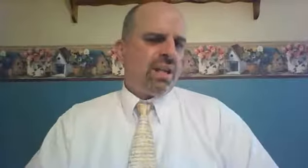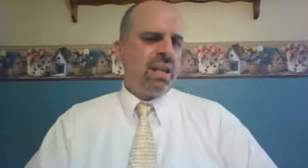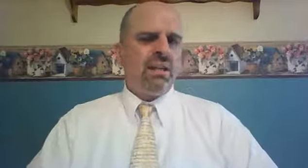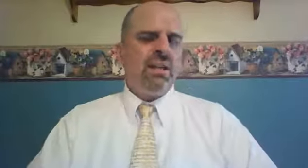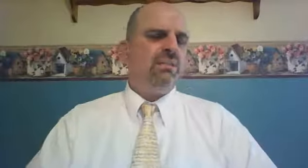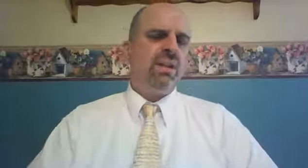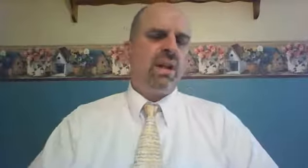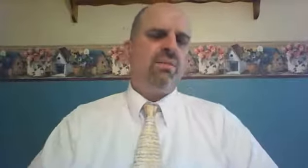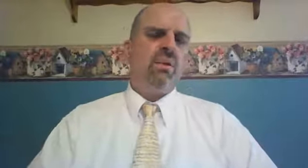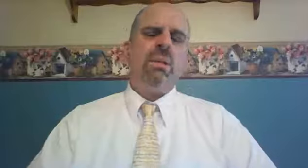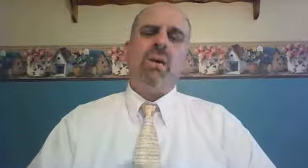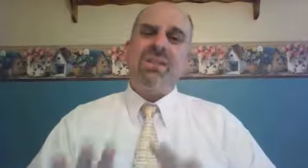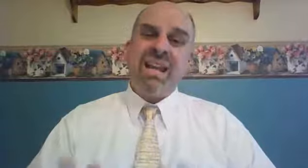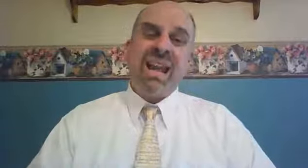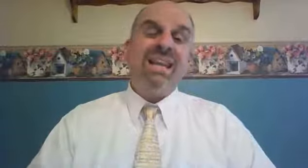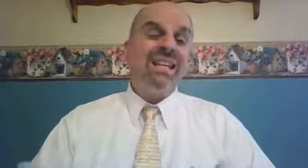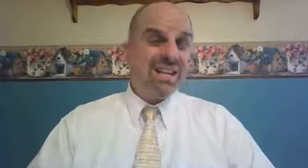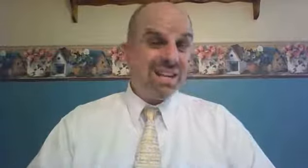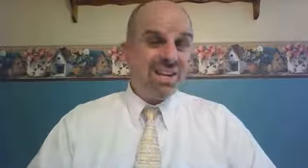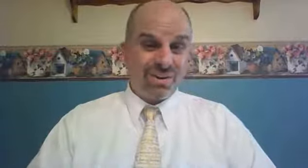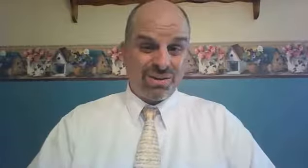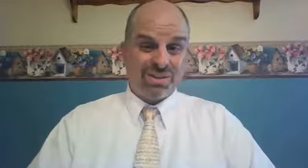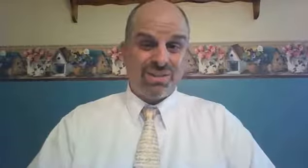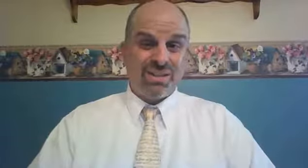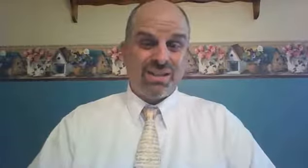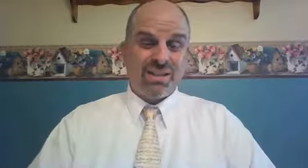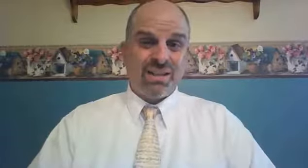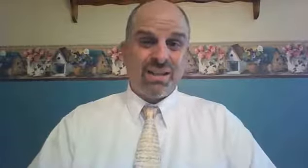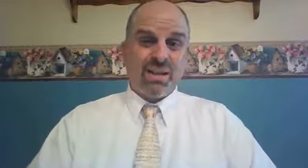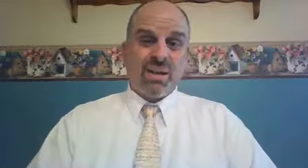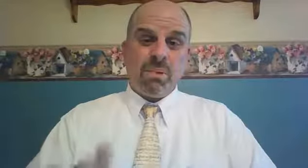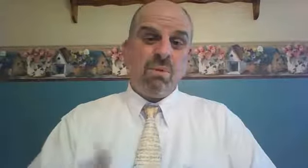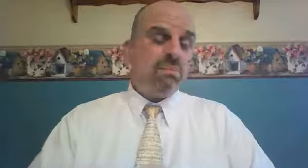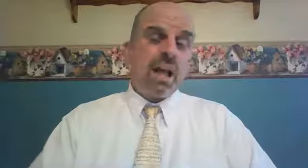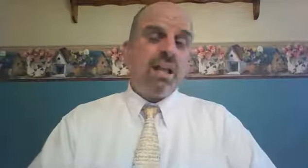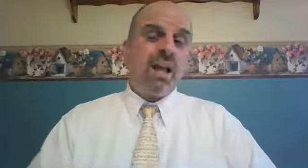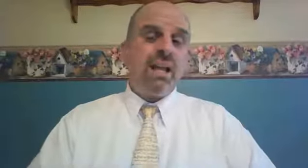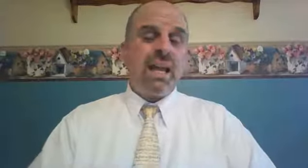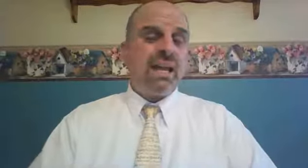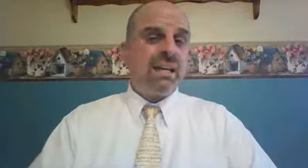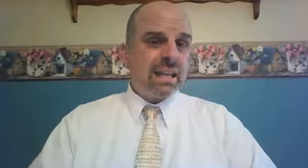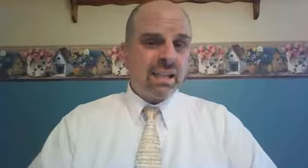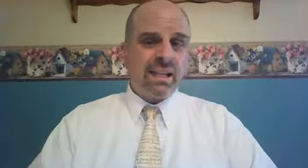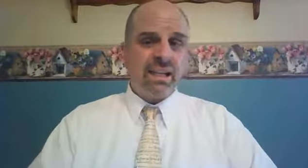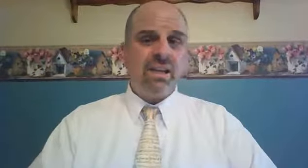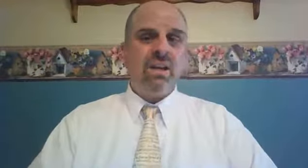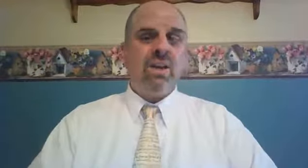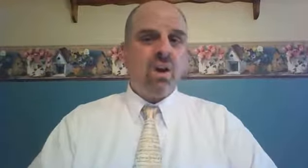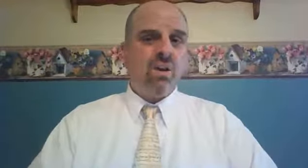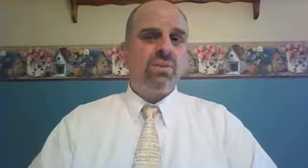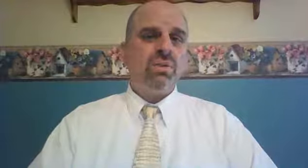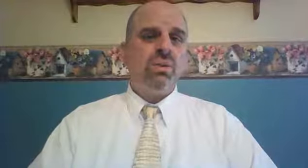they had lived there for about 10 years, both Malon and Killian also